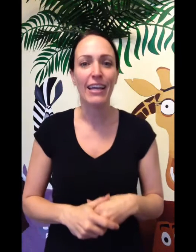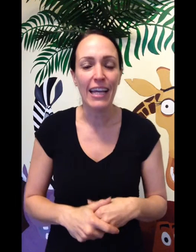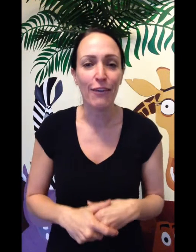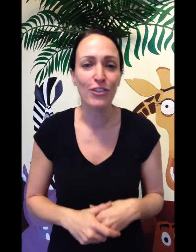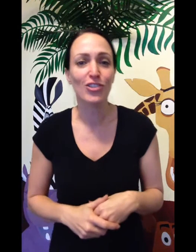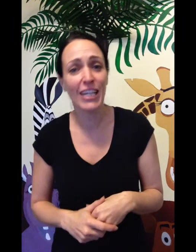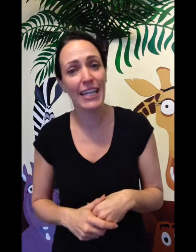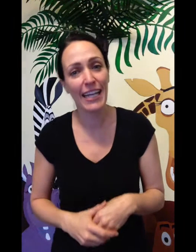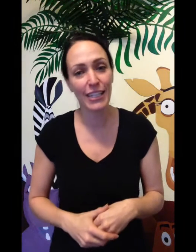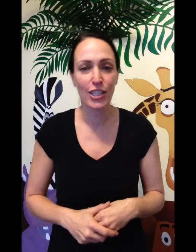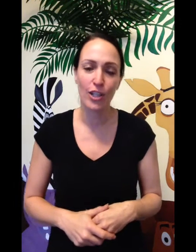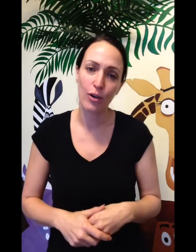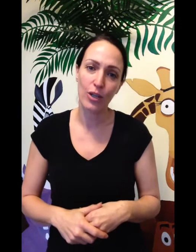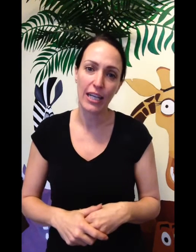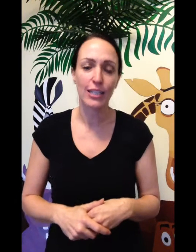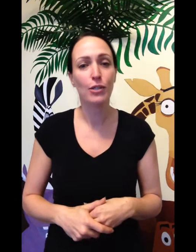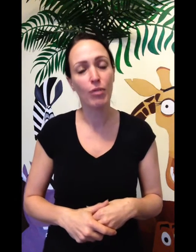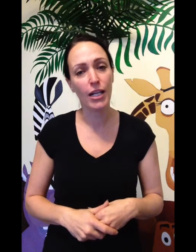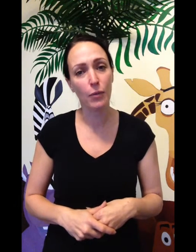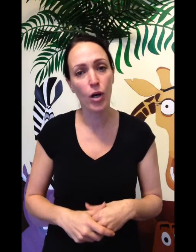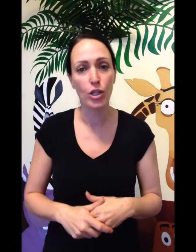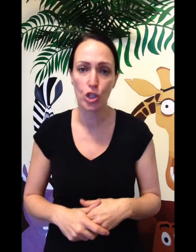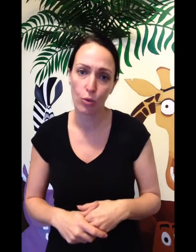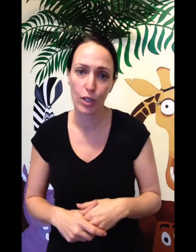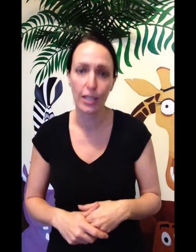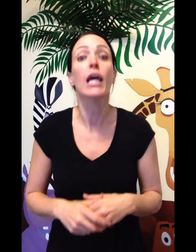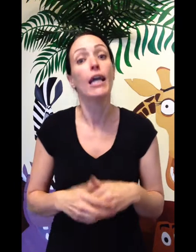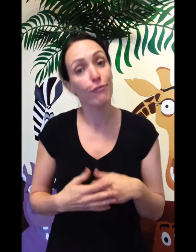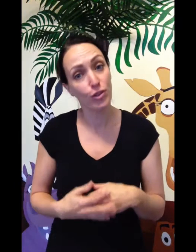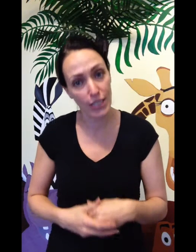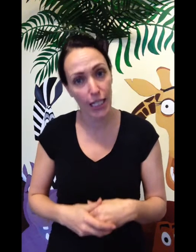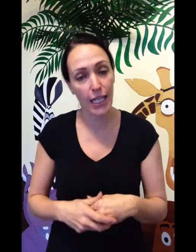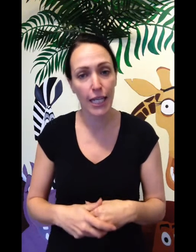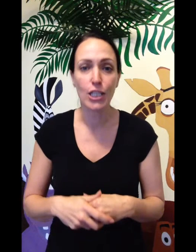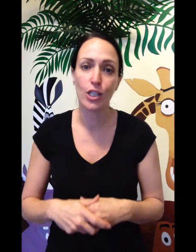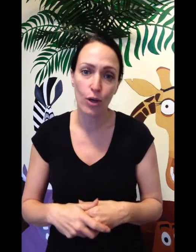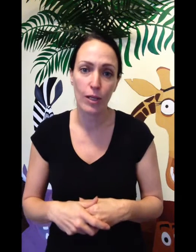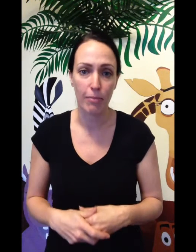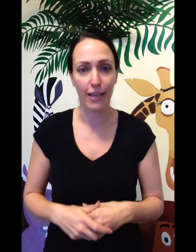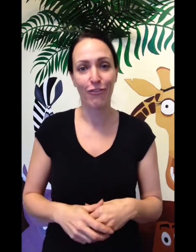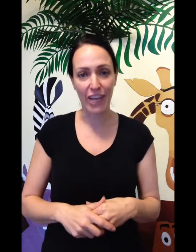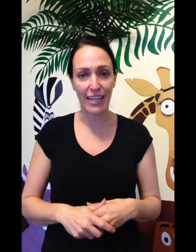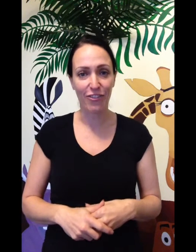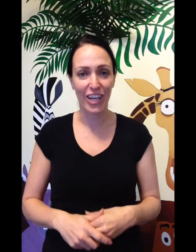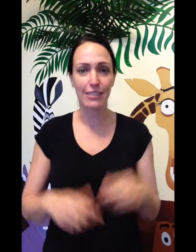If you're silly and you know it and you really want to show it If you're silly and you know it, make a funny face